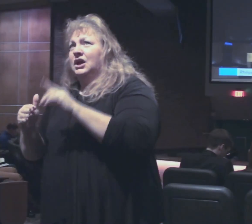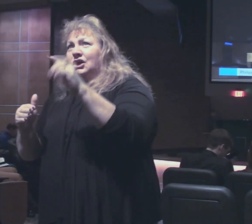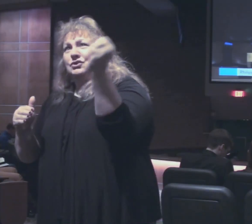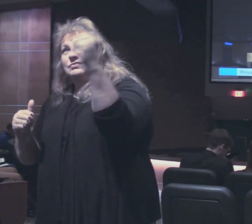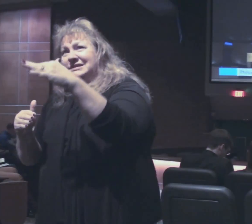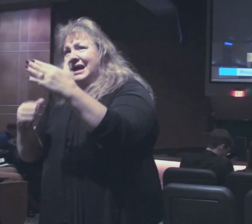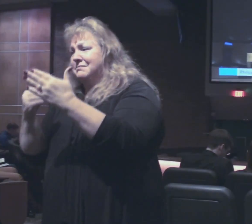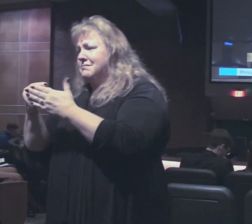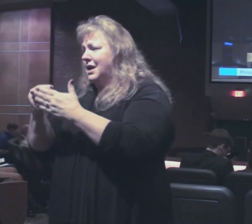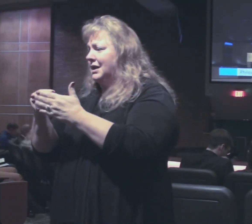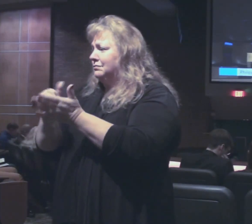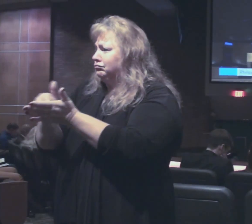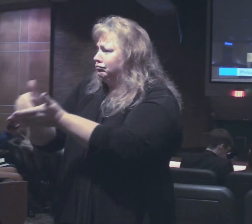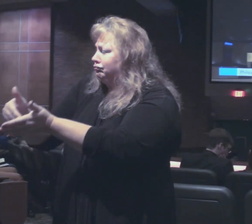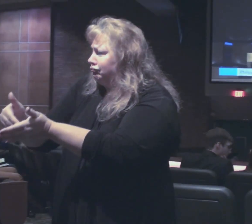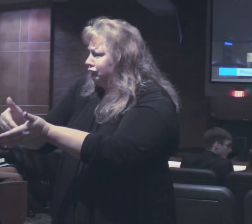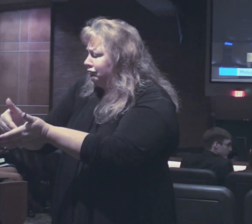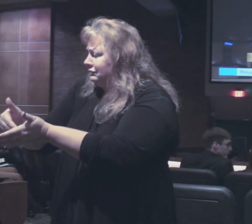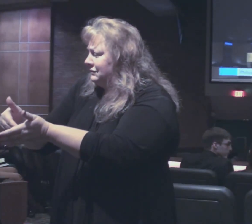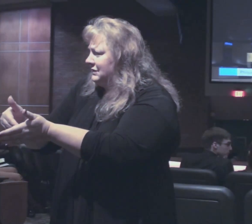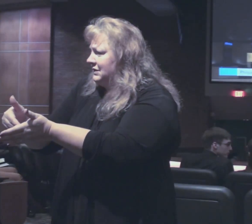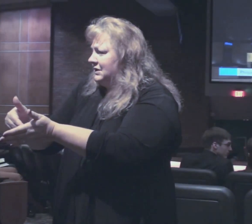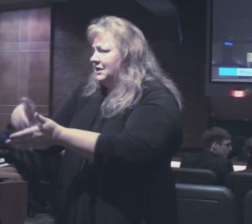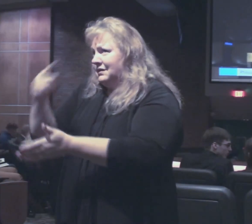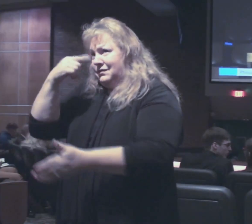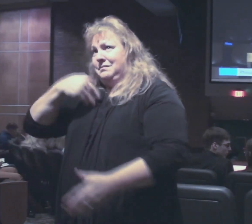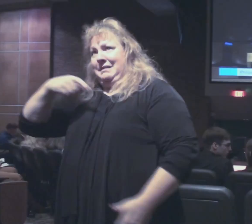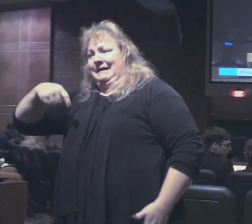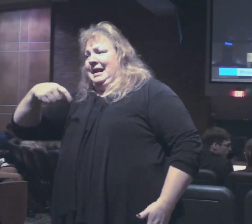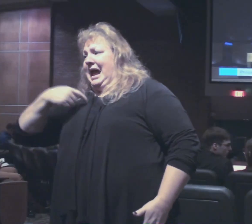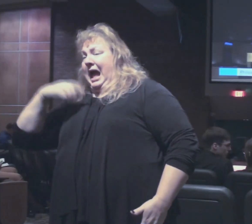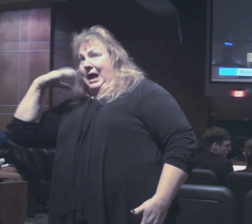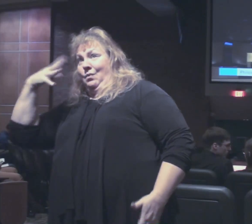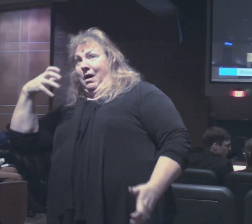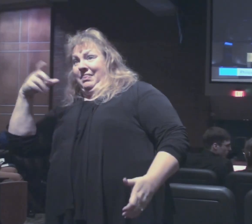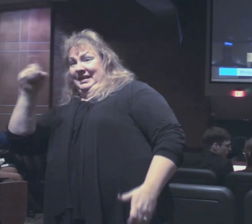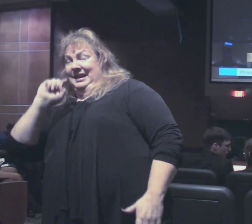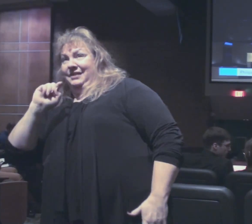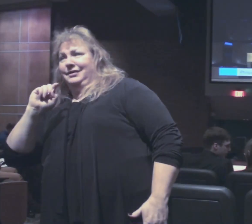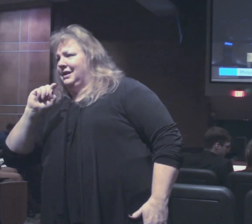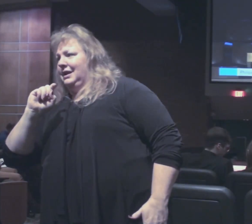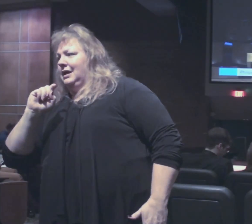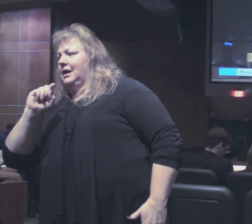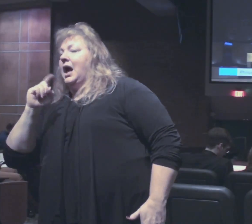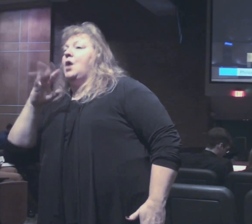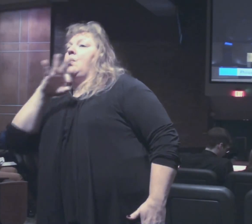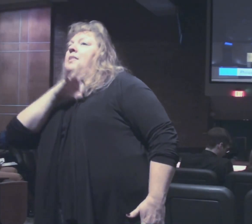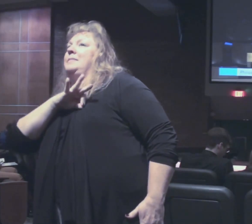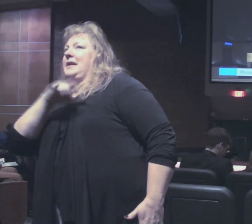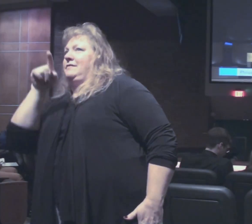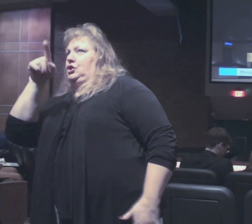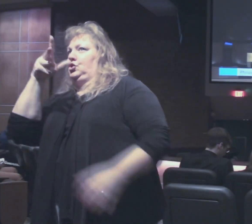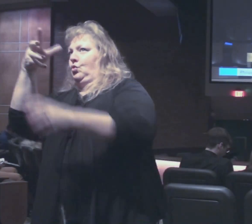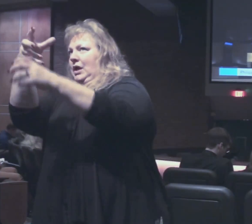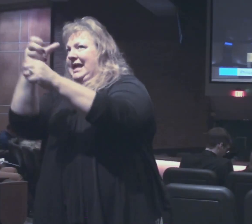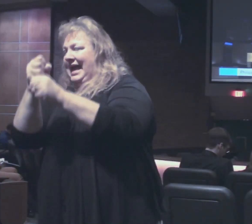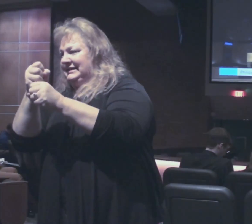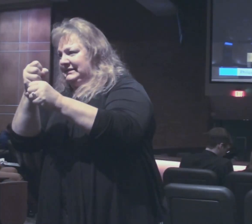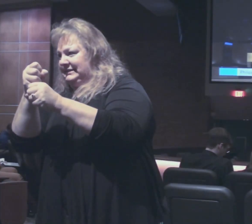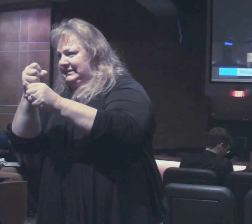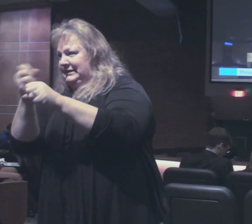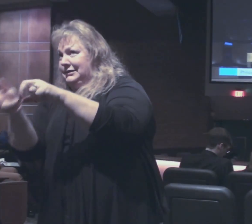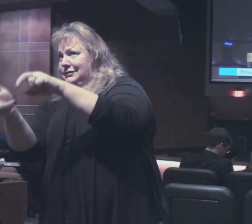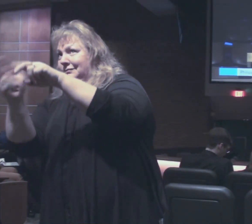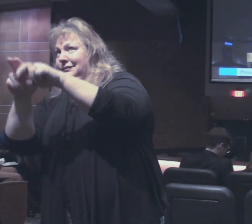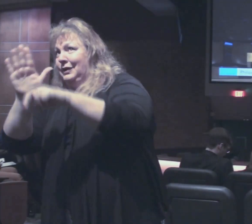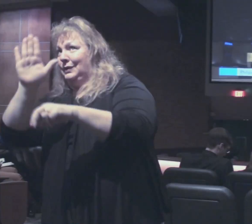sent a gift more than once for my needs not that I seek the gift itself I seek for the profit increases to your account